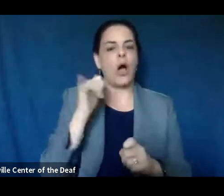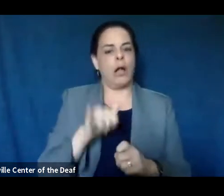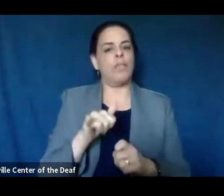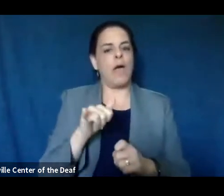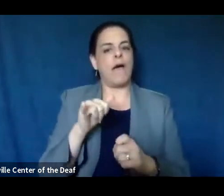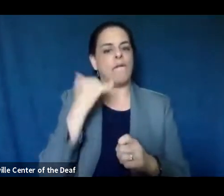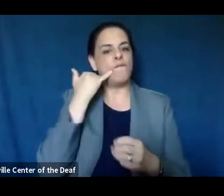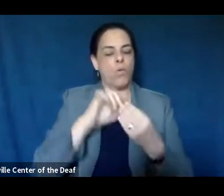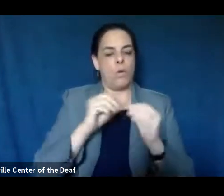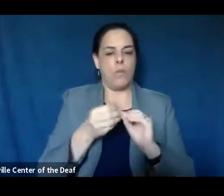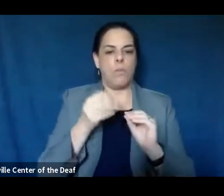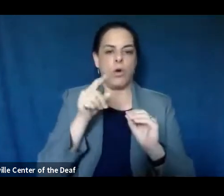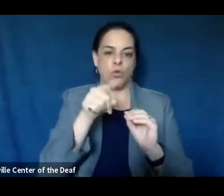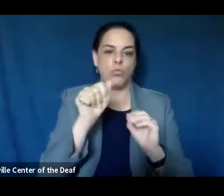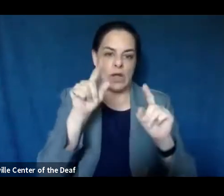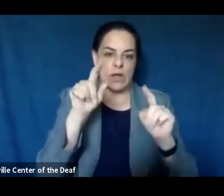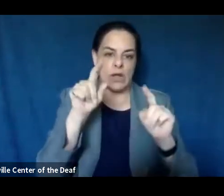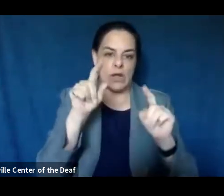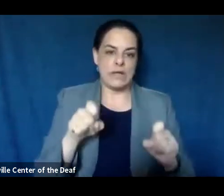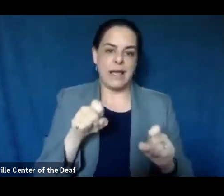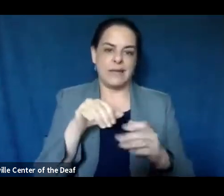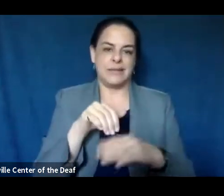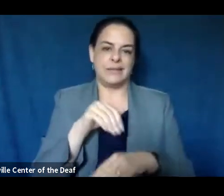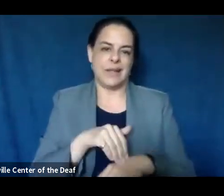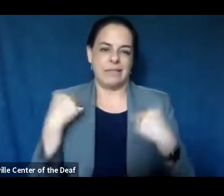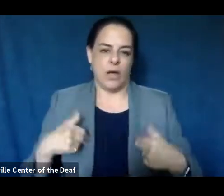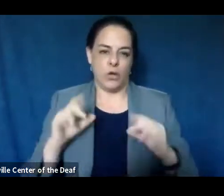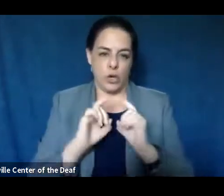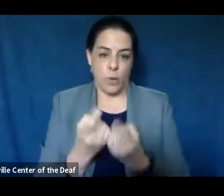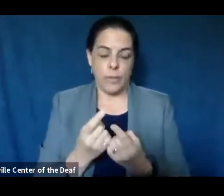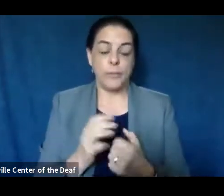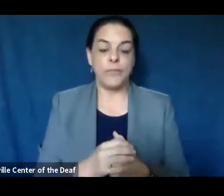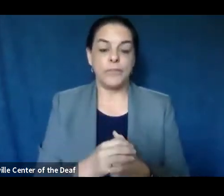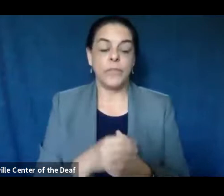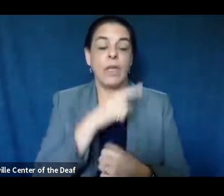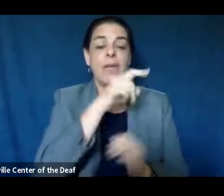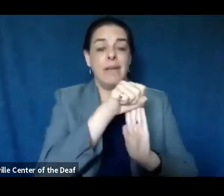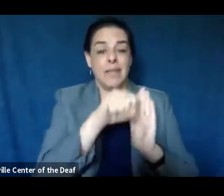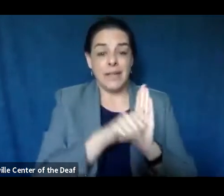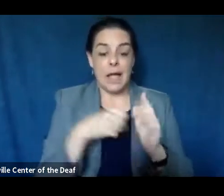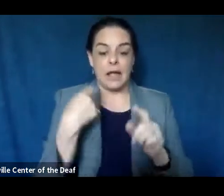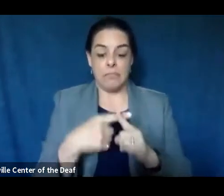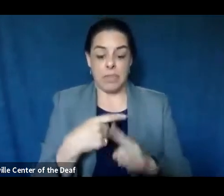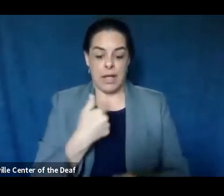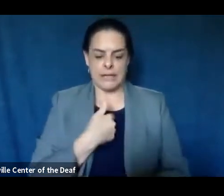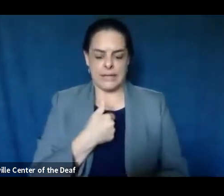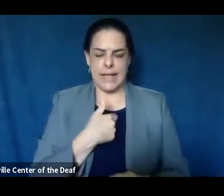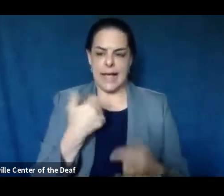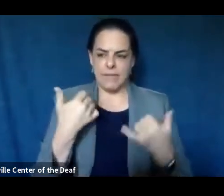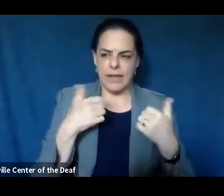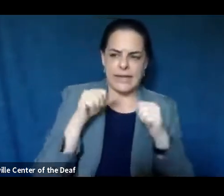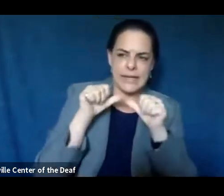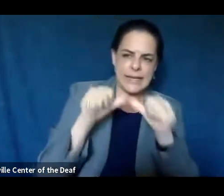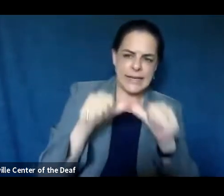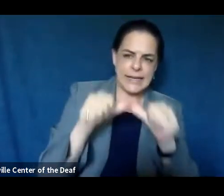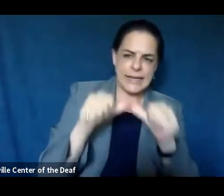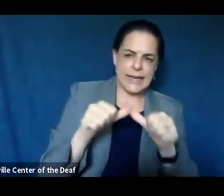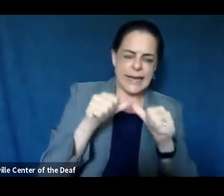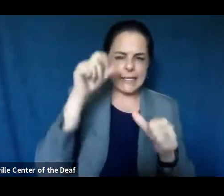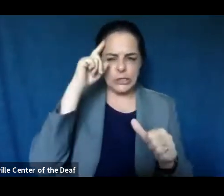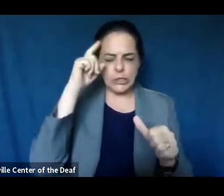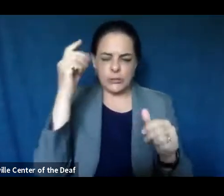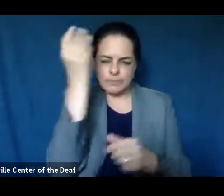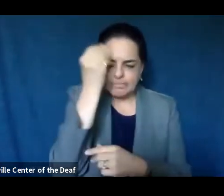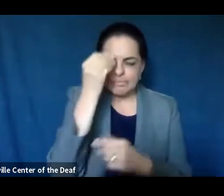through the health department. We, along with the state, continue to look at how to expand testing while being strategic and